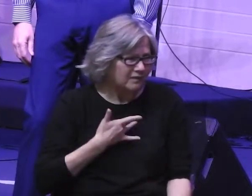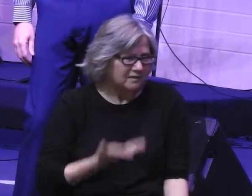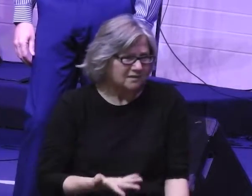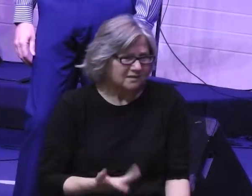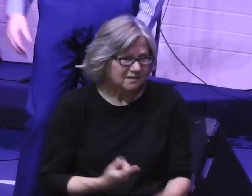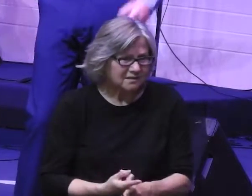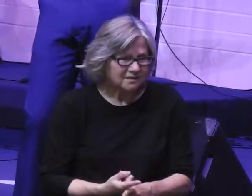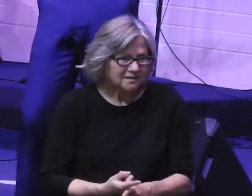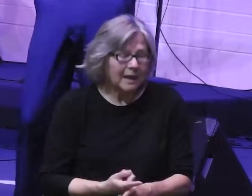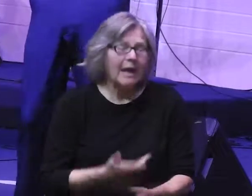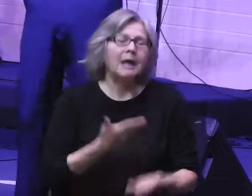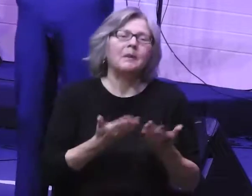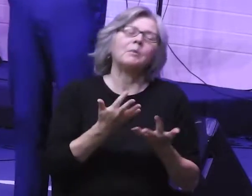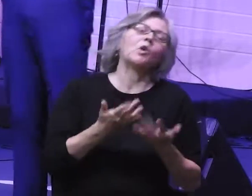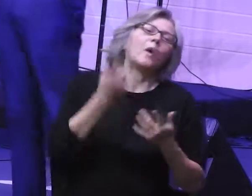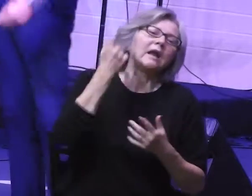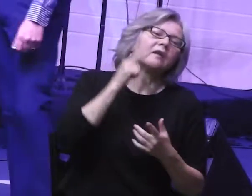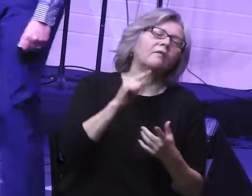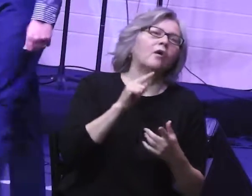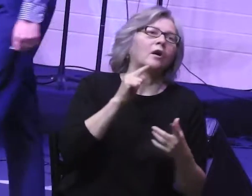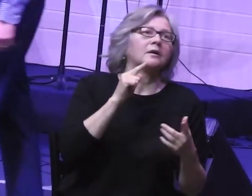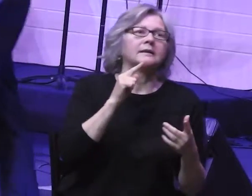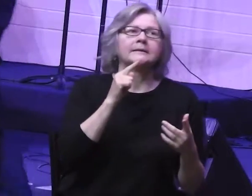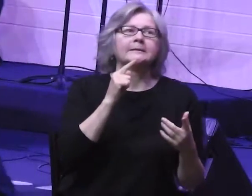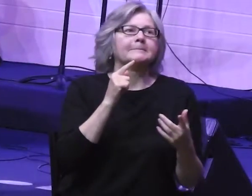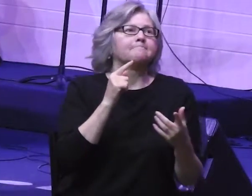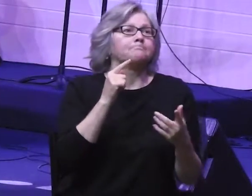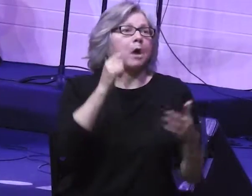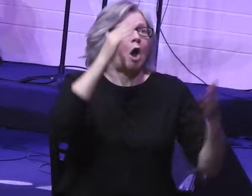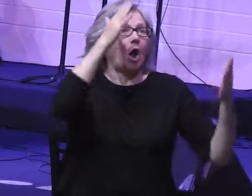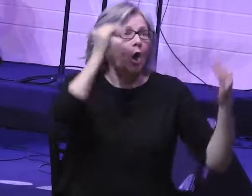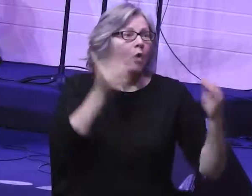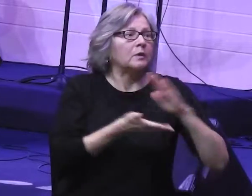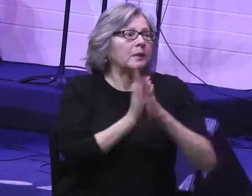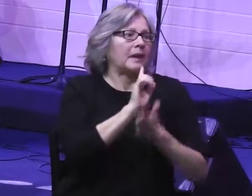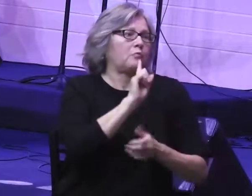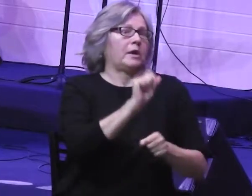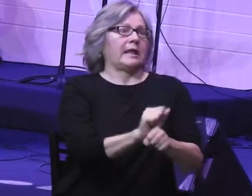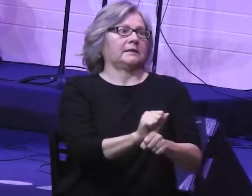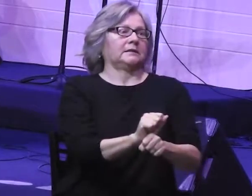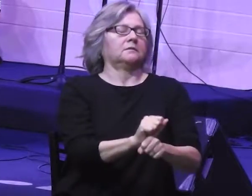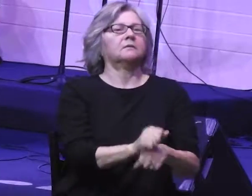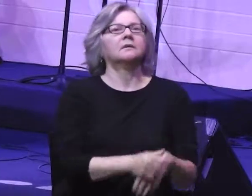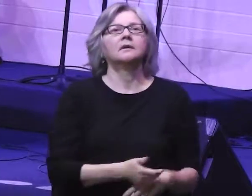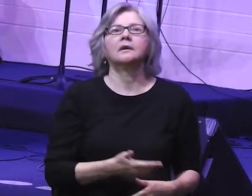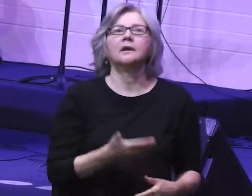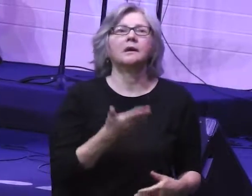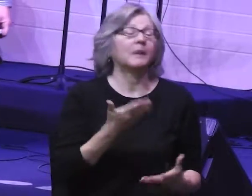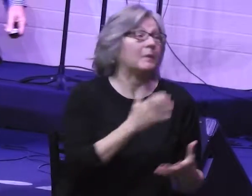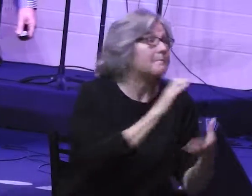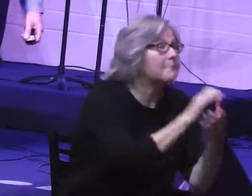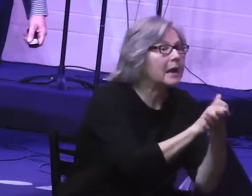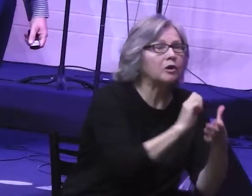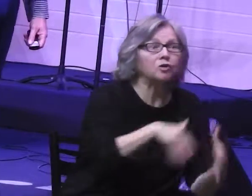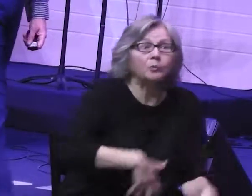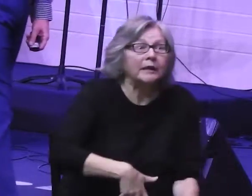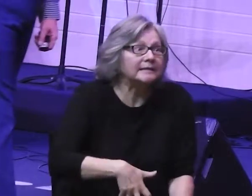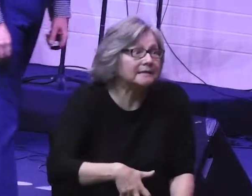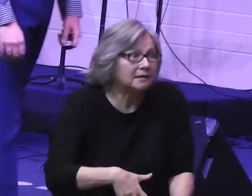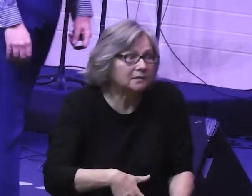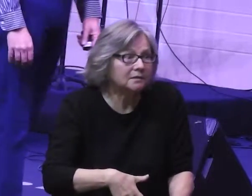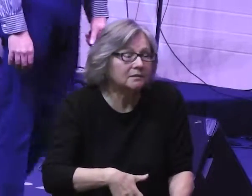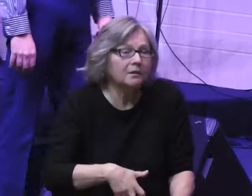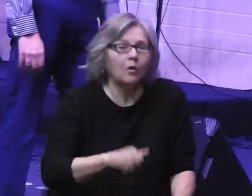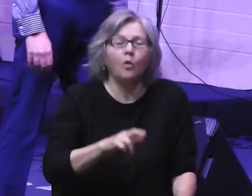like. Maybe you're waiting for a hope to be realized. Maybe something like marriage or